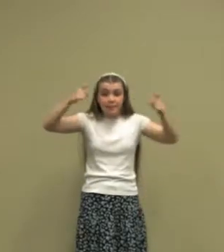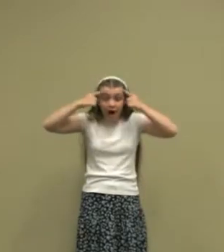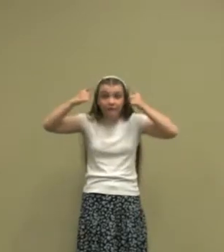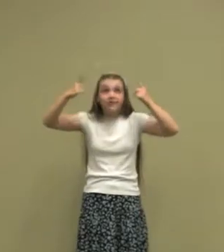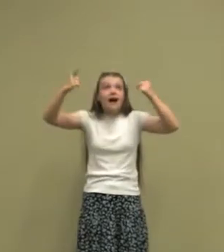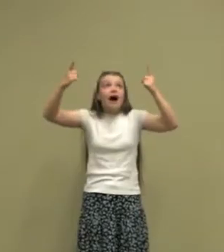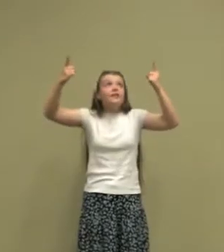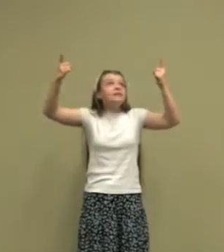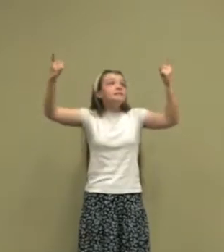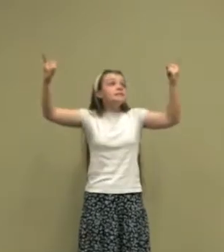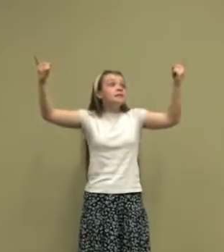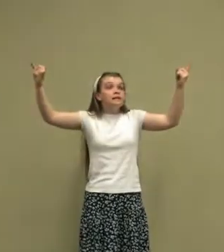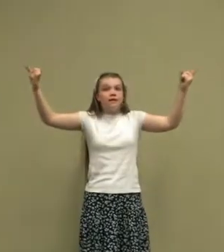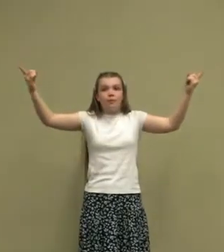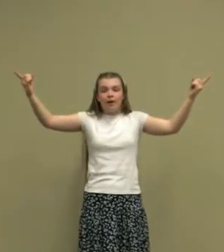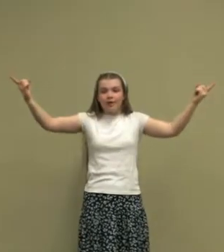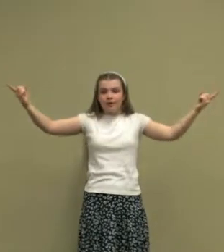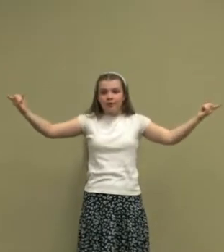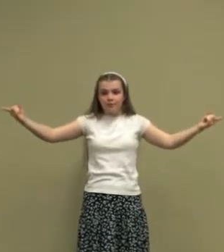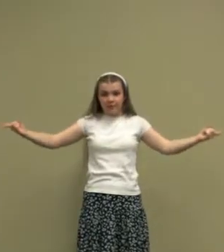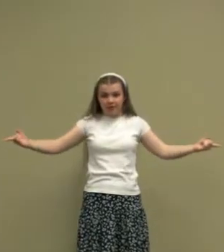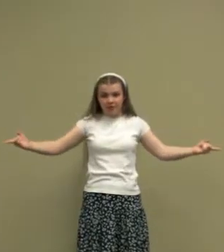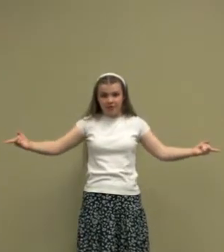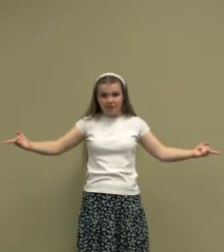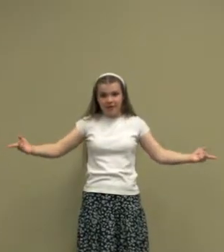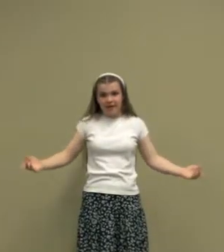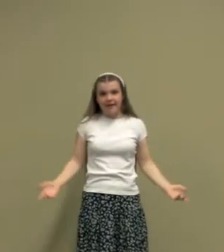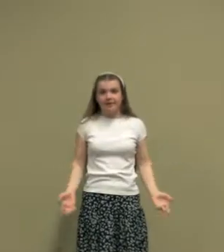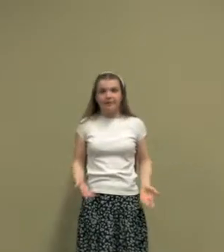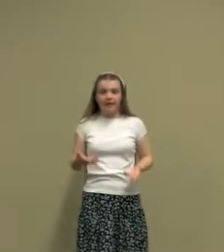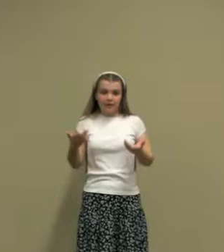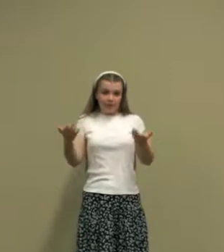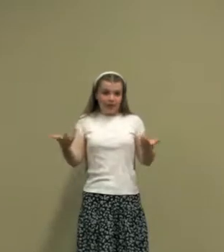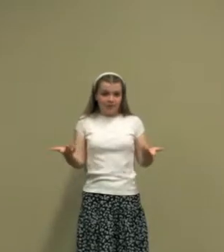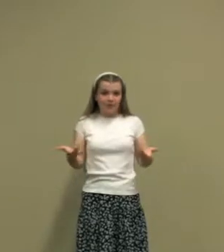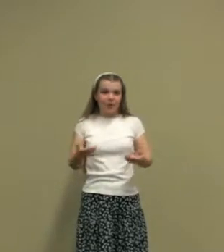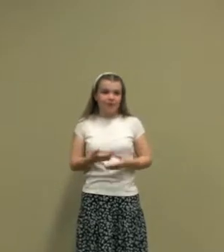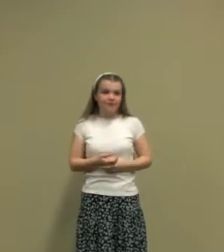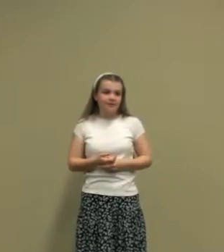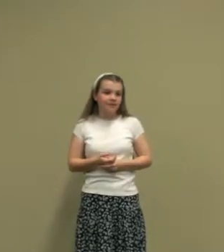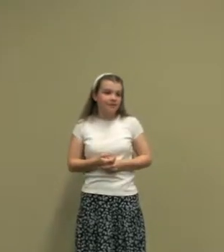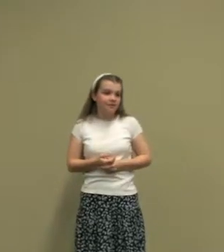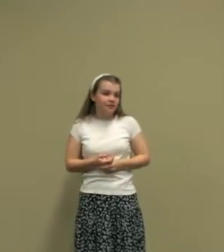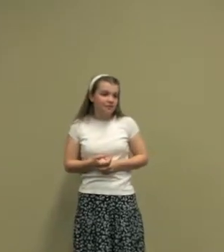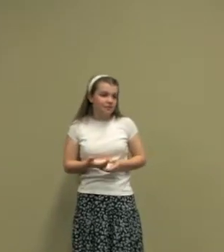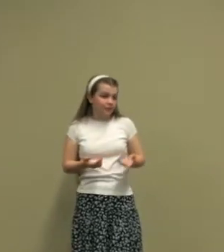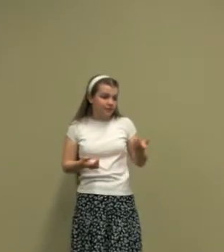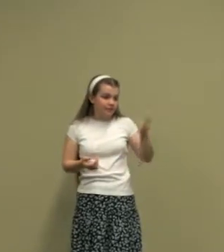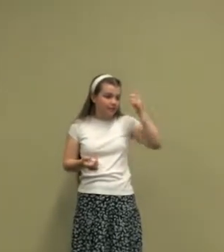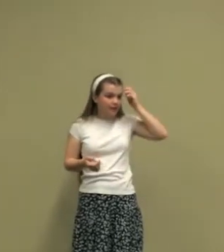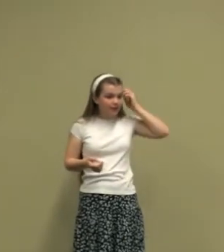marveled how this little one could preach. And then finally we'll end with the chorus. So do you want to sing through that?